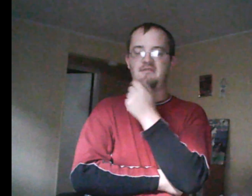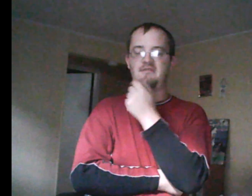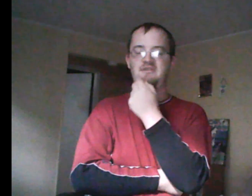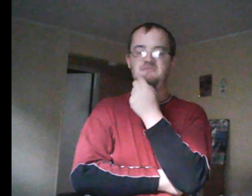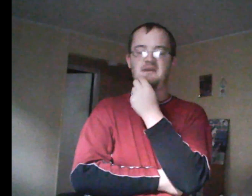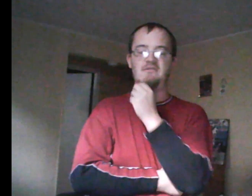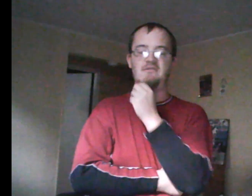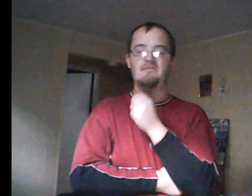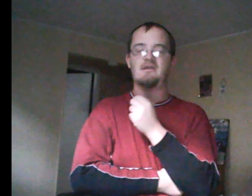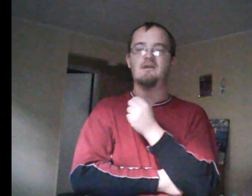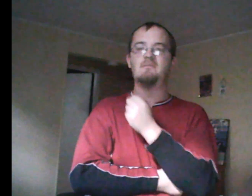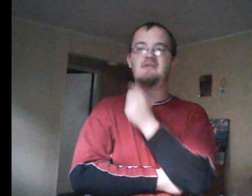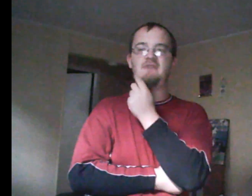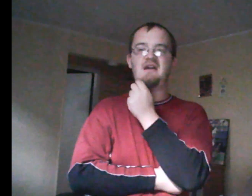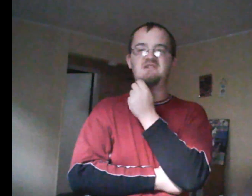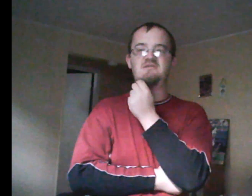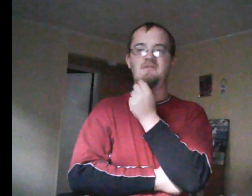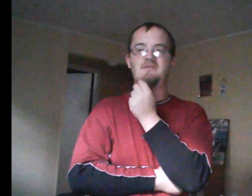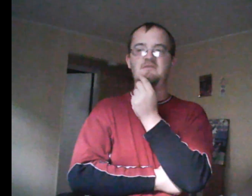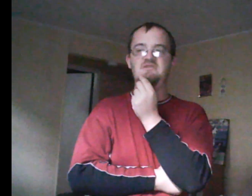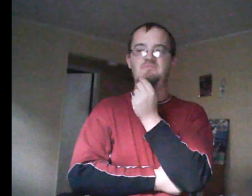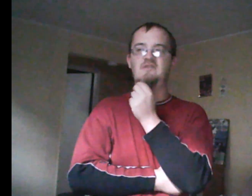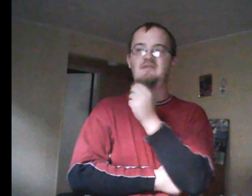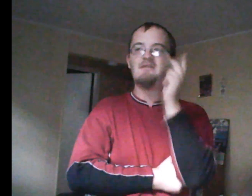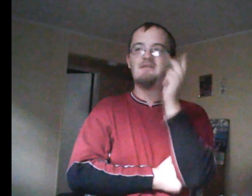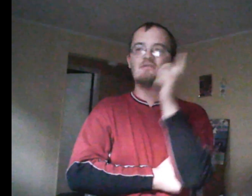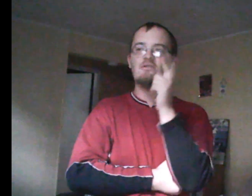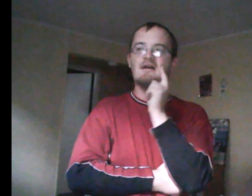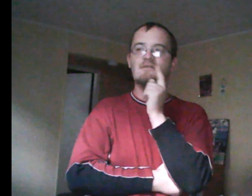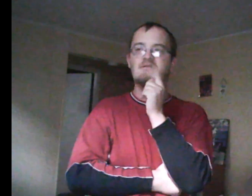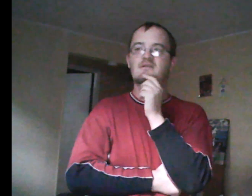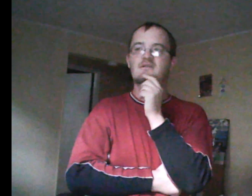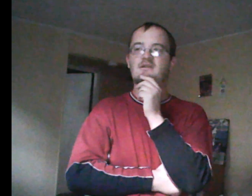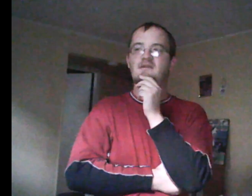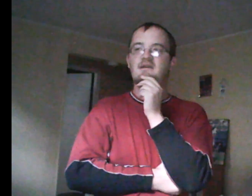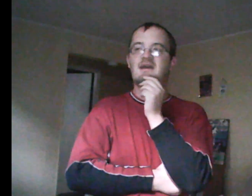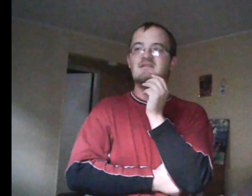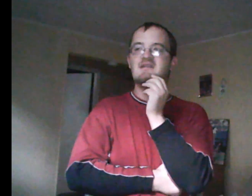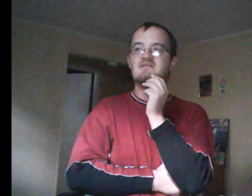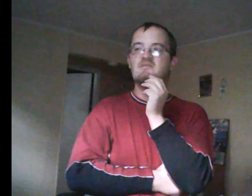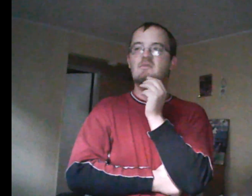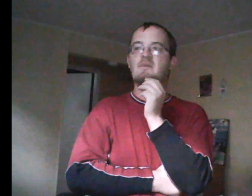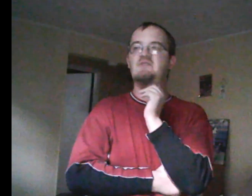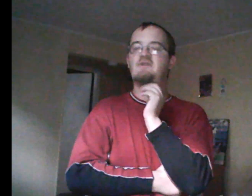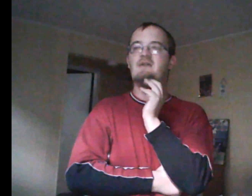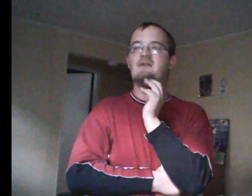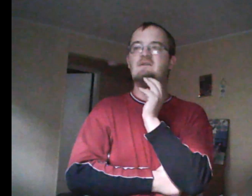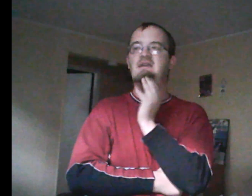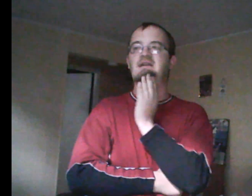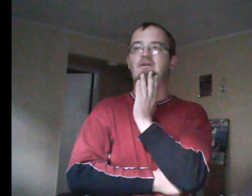But then Radich is upset when she protests outside school grounds and says, will apologize for everything or you will be suspended for a